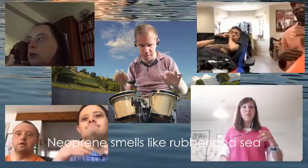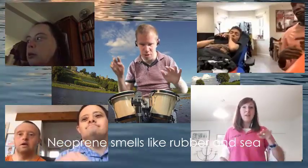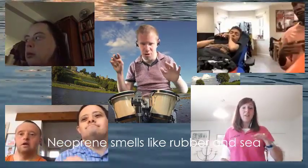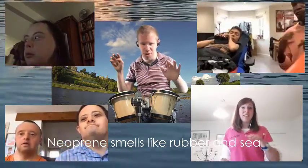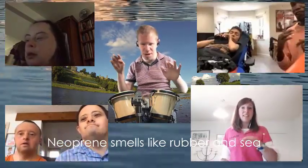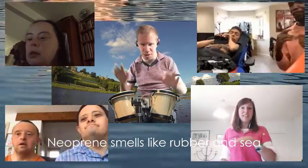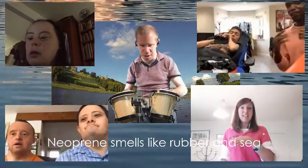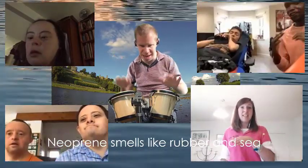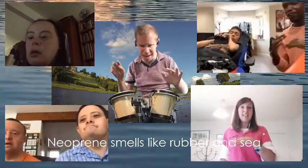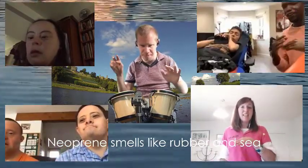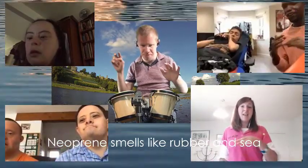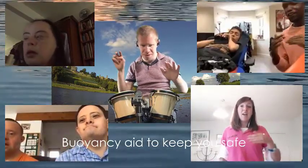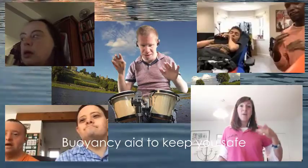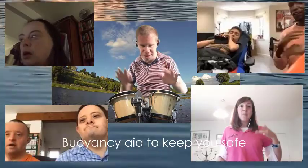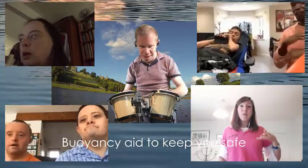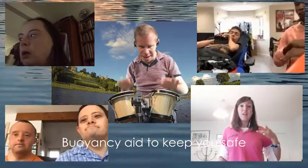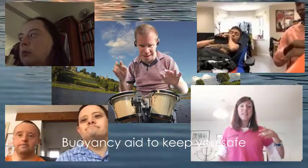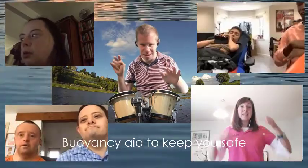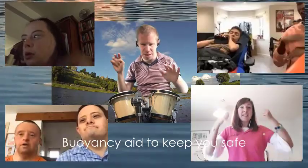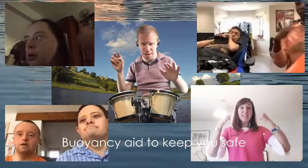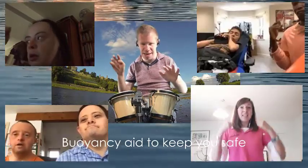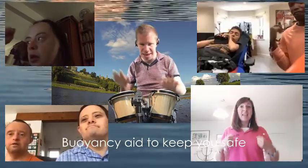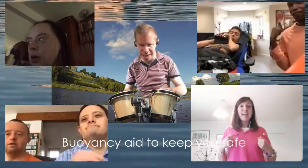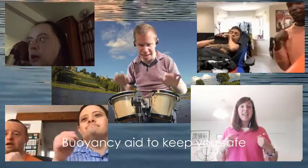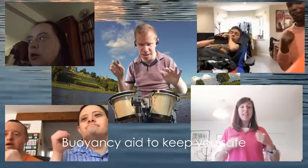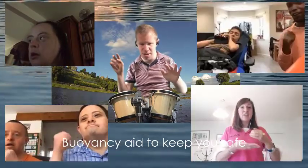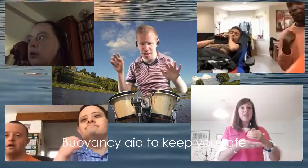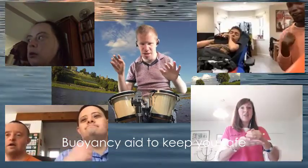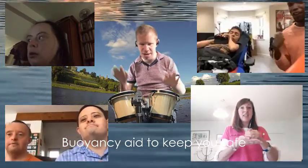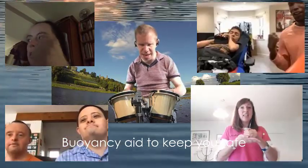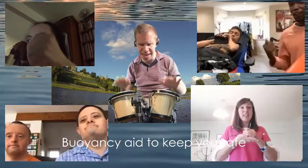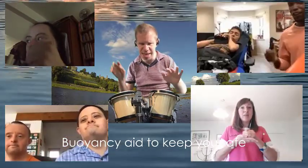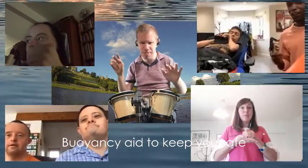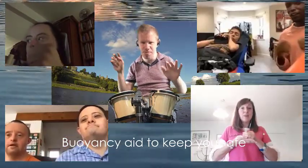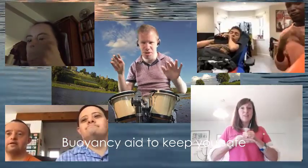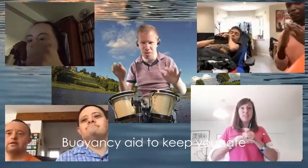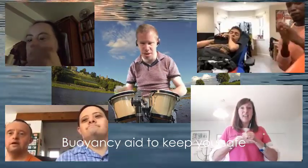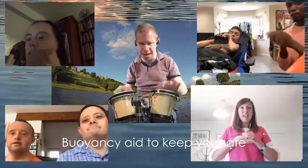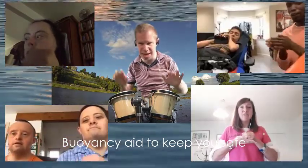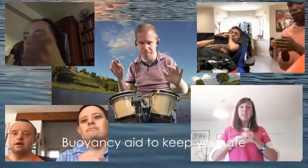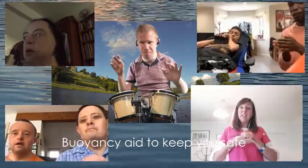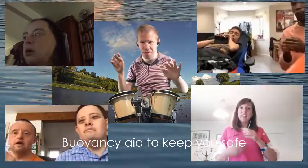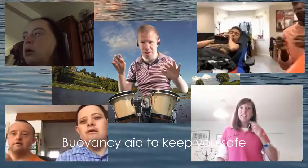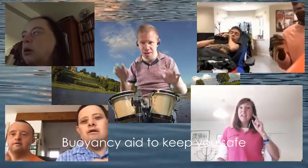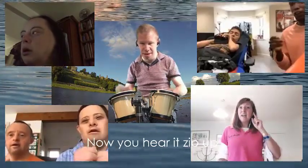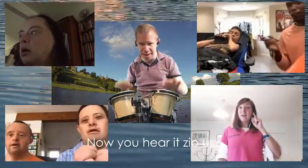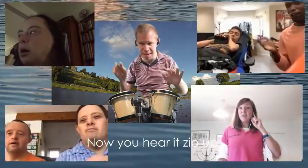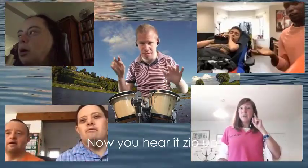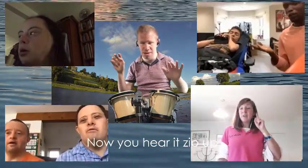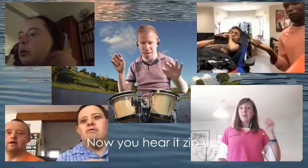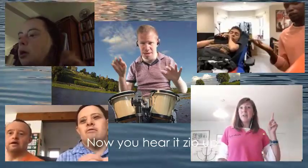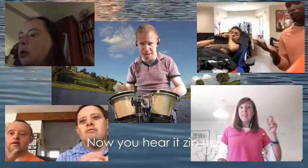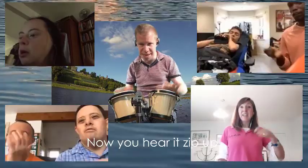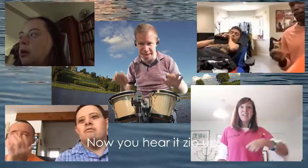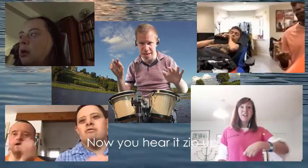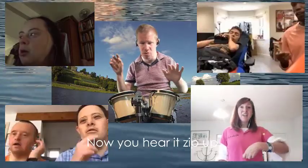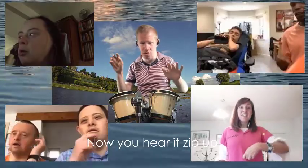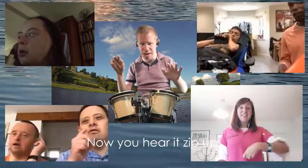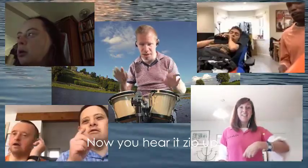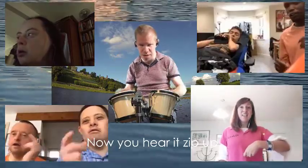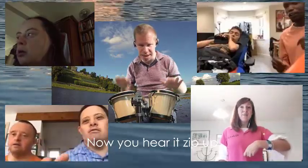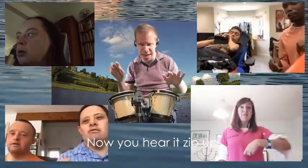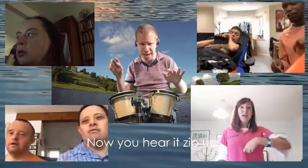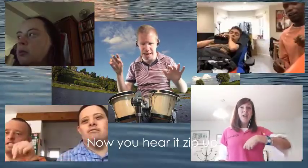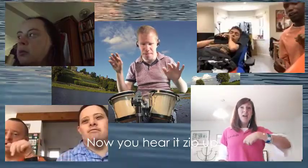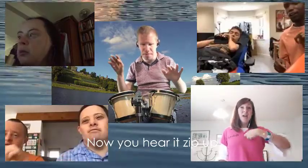I guarantee O'er He is to keep His son Now in His,